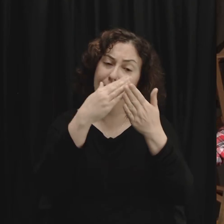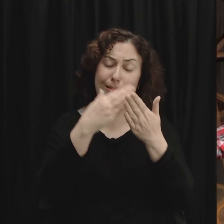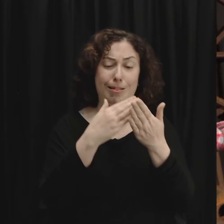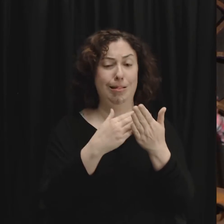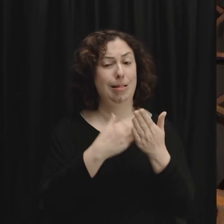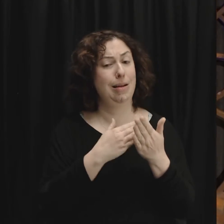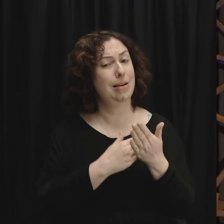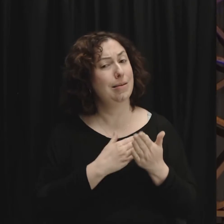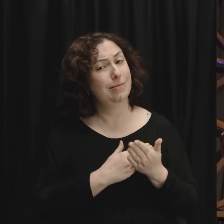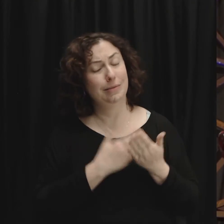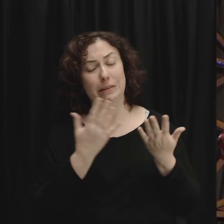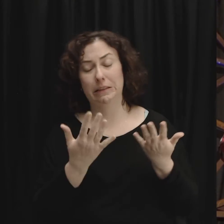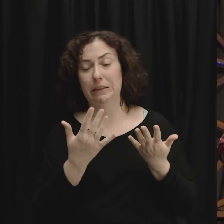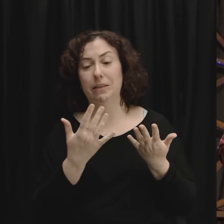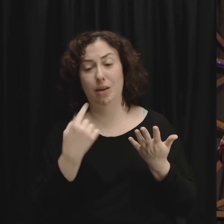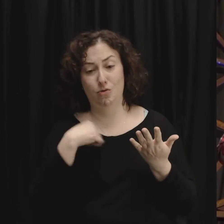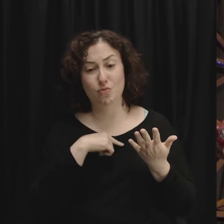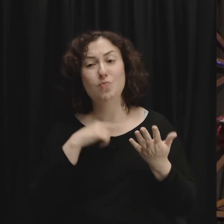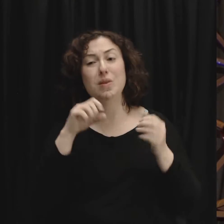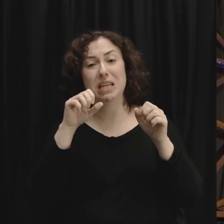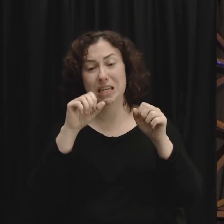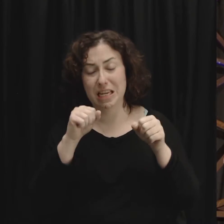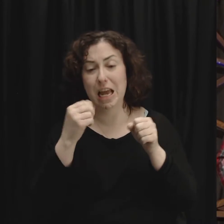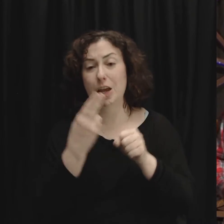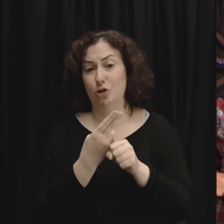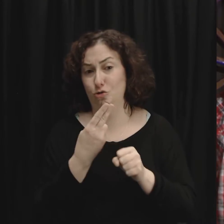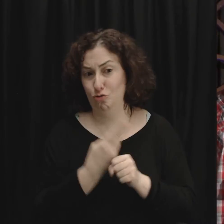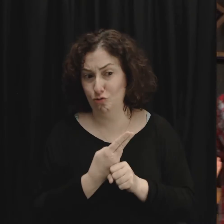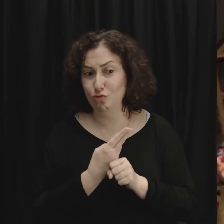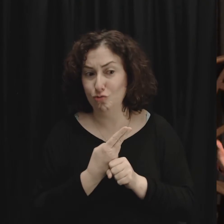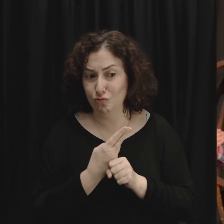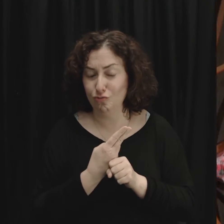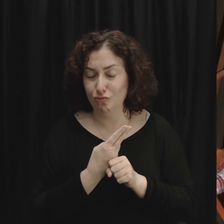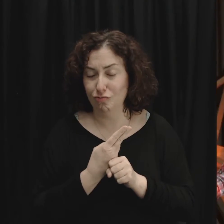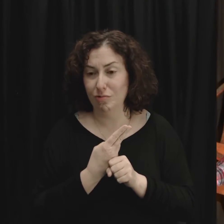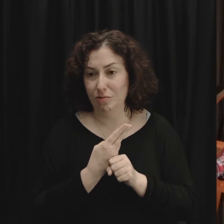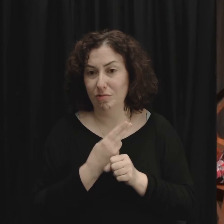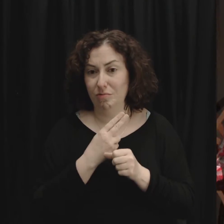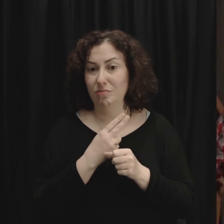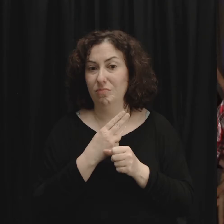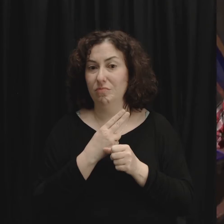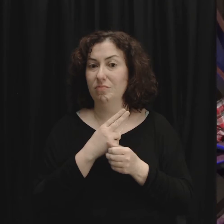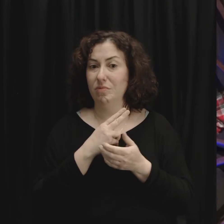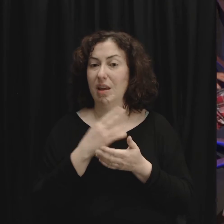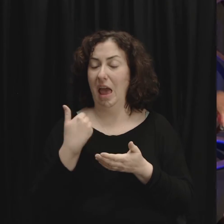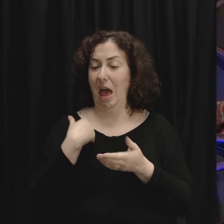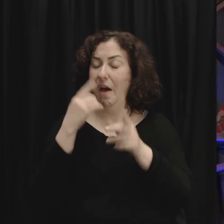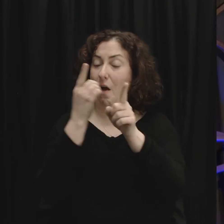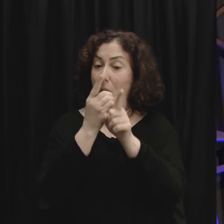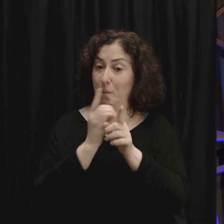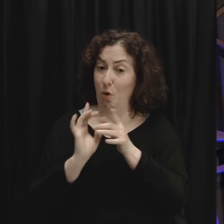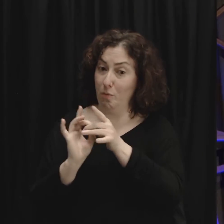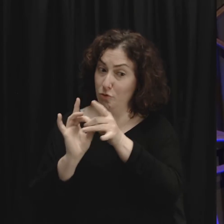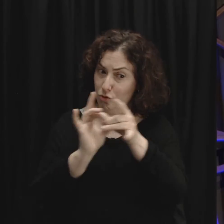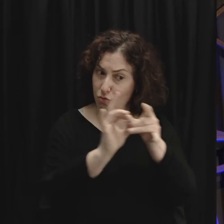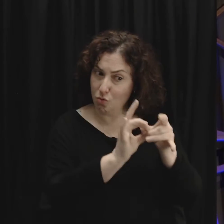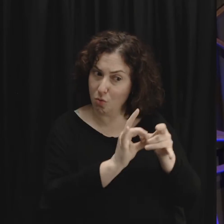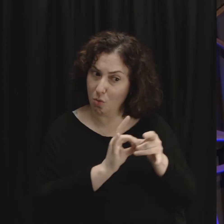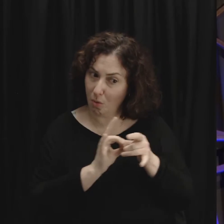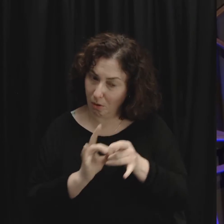that we have at our disposal as peacemakers as children of God who've been given a new way of handling life but